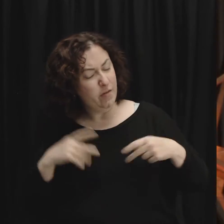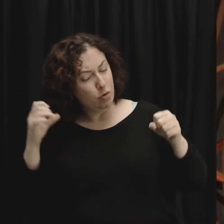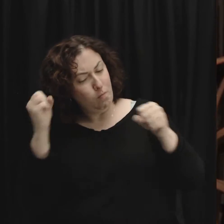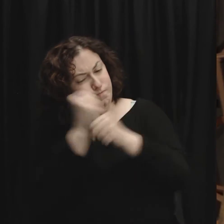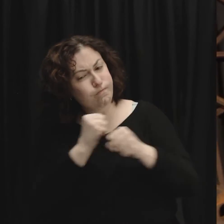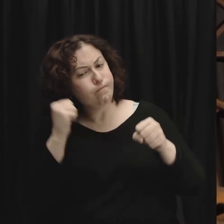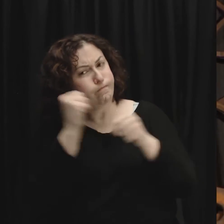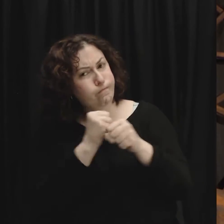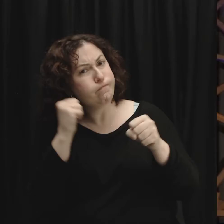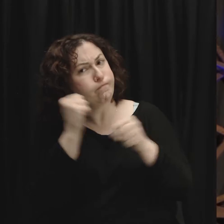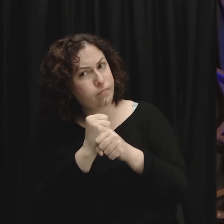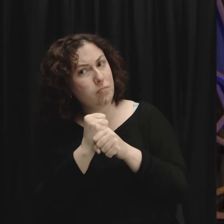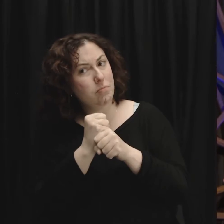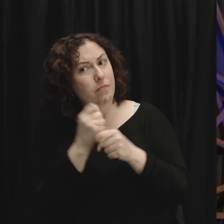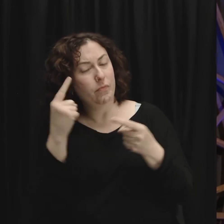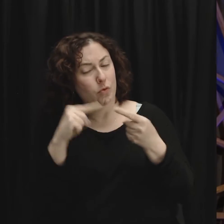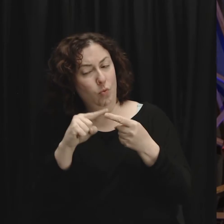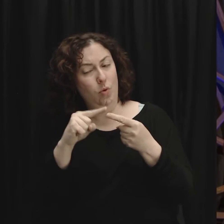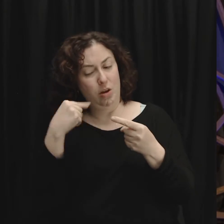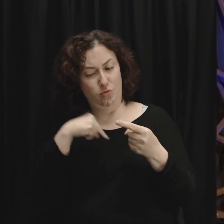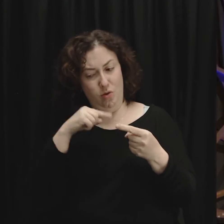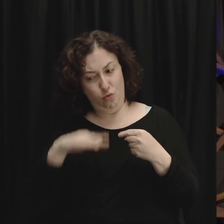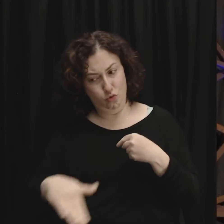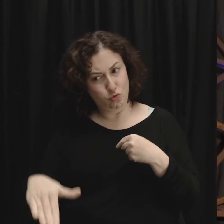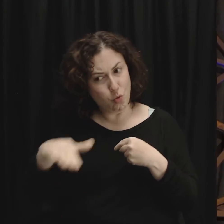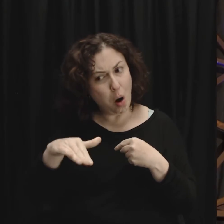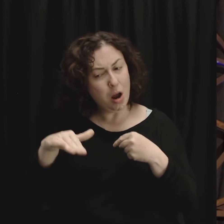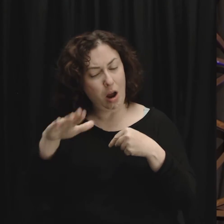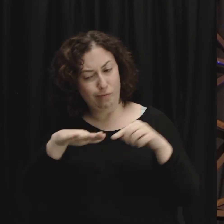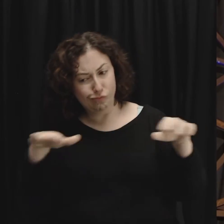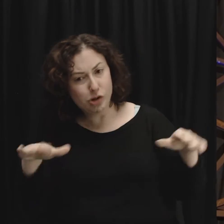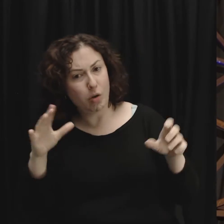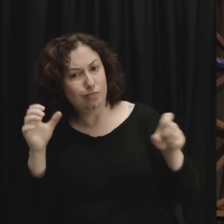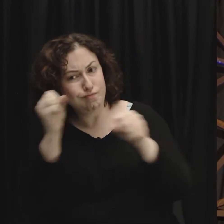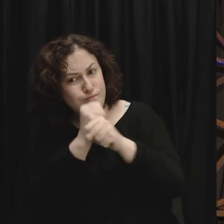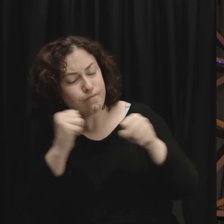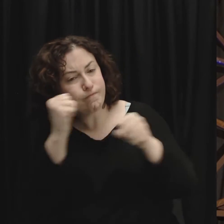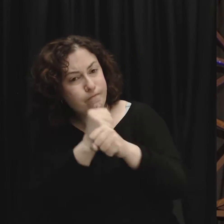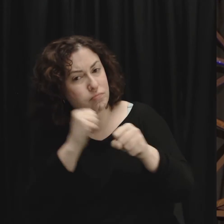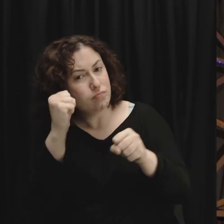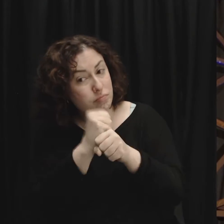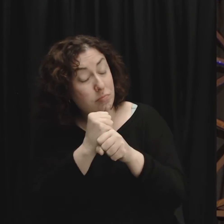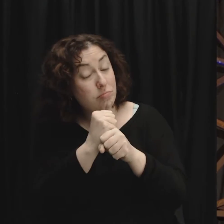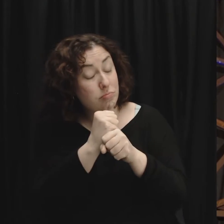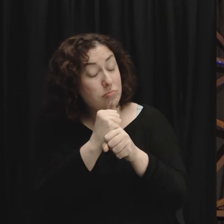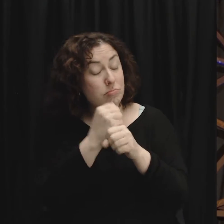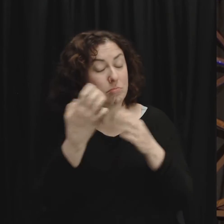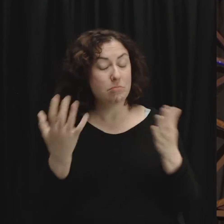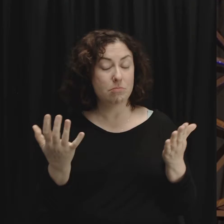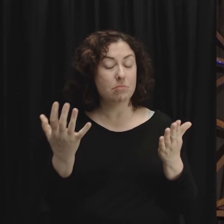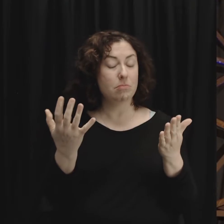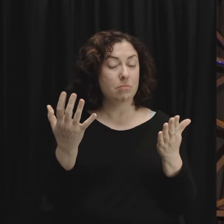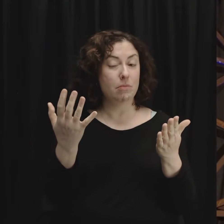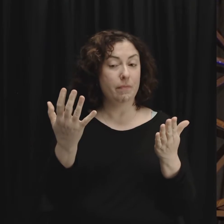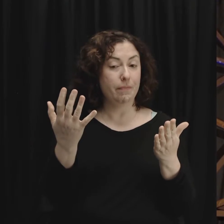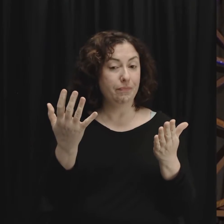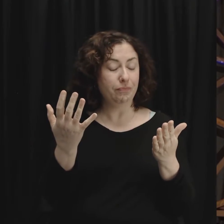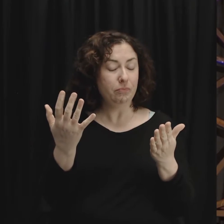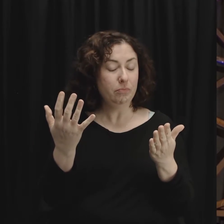You know, we used to go hands-on with people and physically fight them. Some of us grow out of that at an early age. Some people never do and they